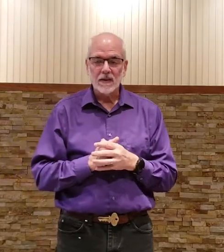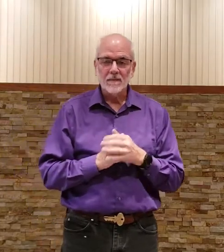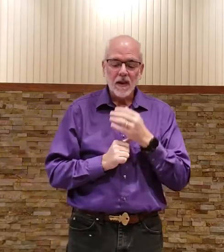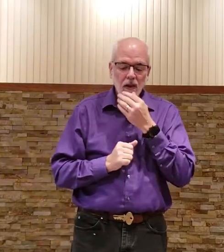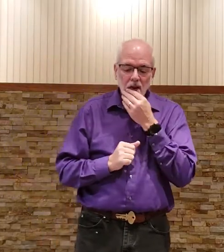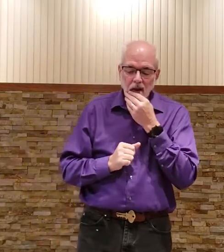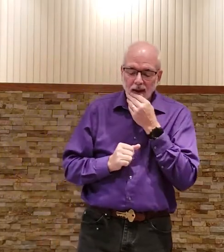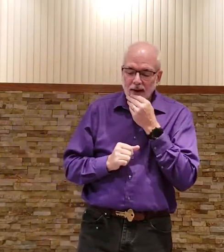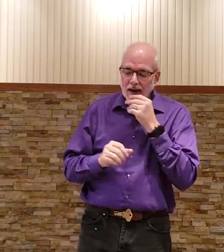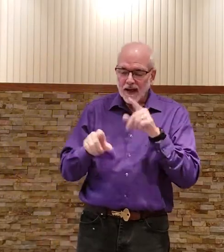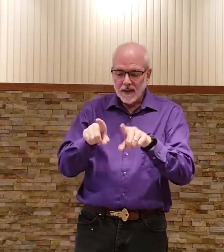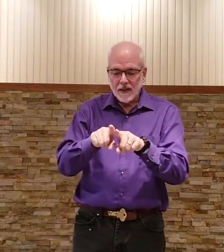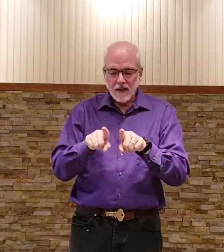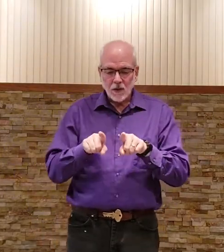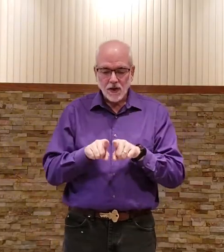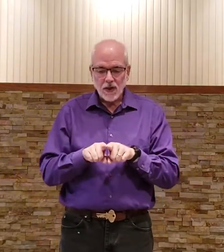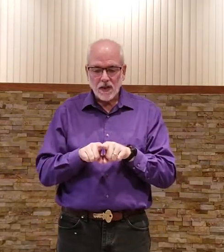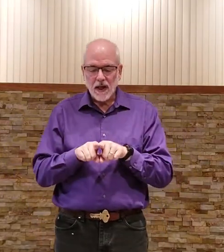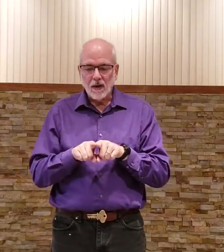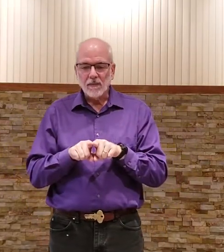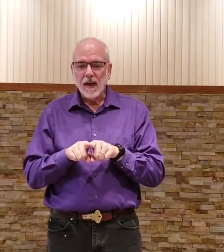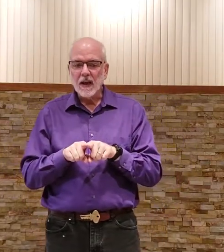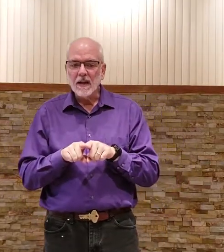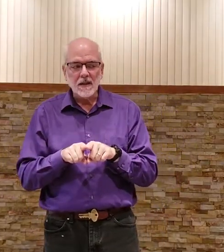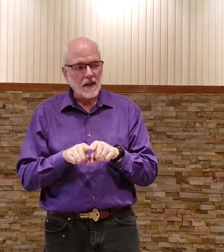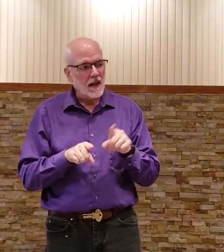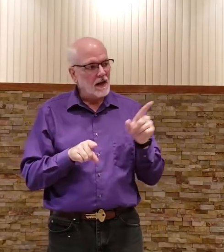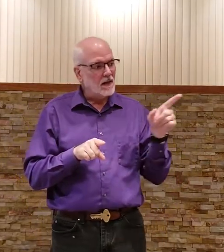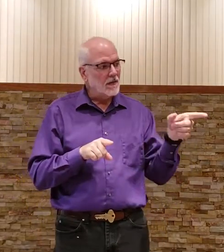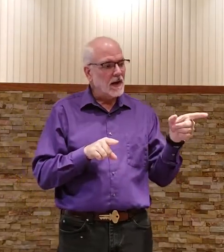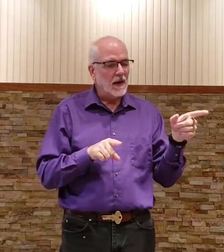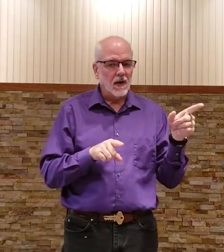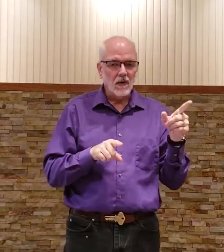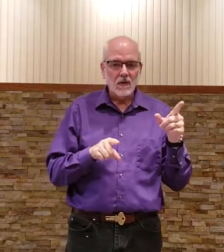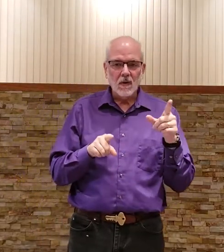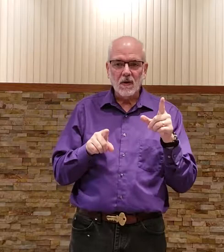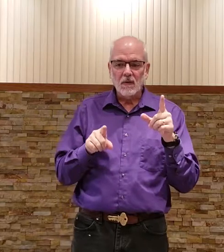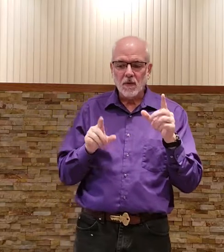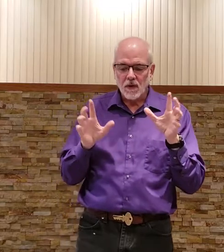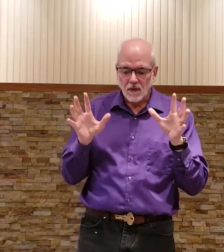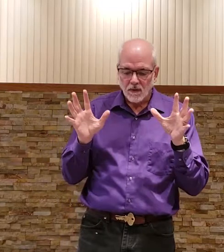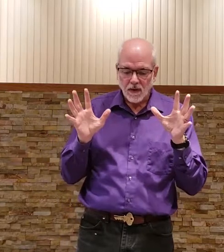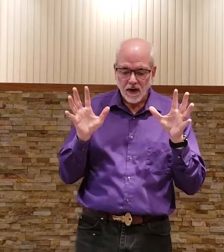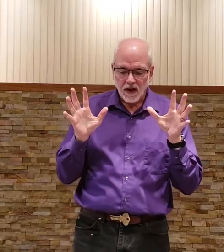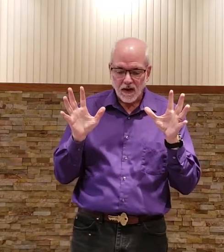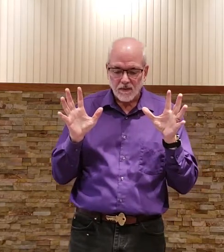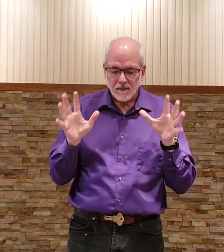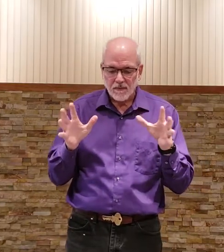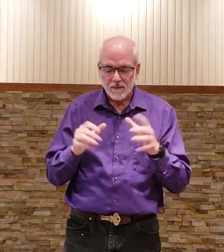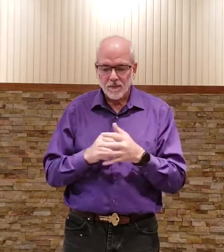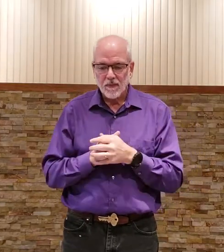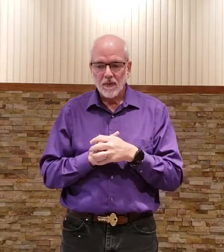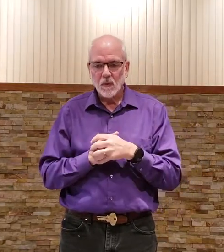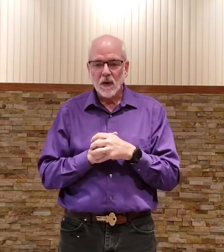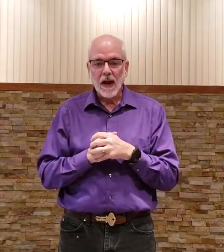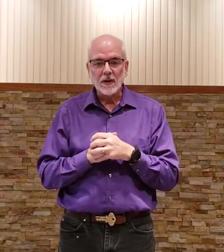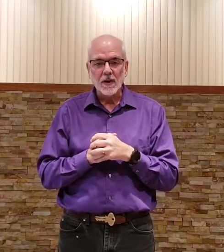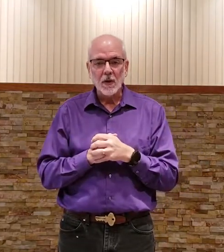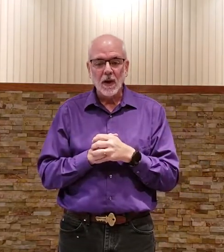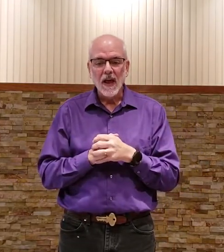i did it this way just now and in the sign of the video for the for the uh when i actually do it